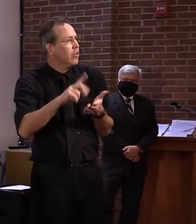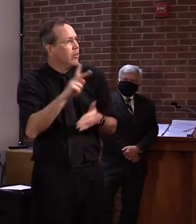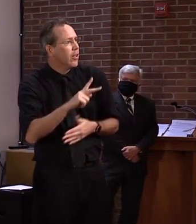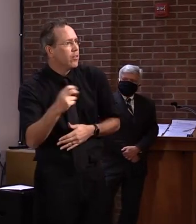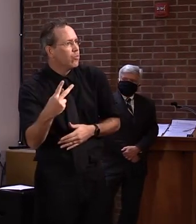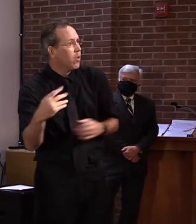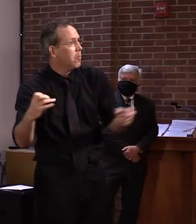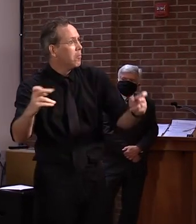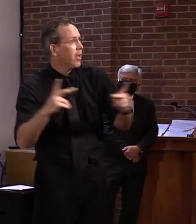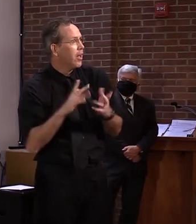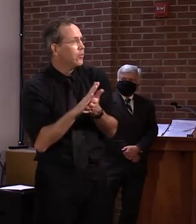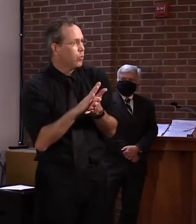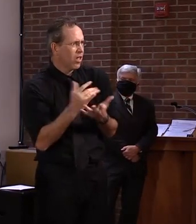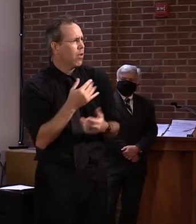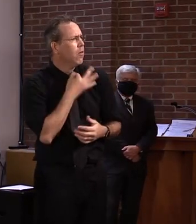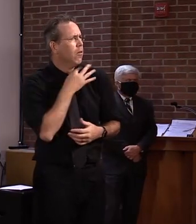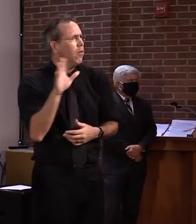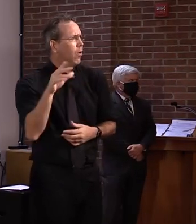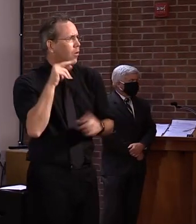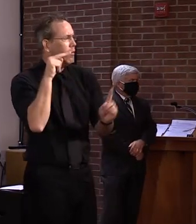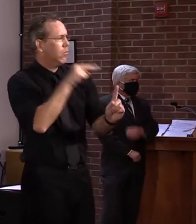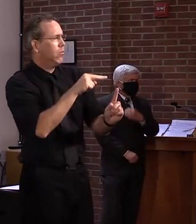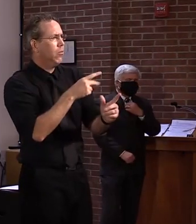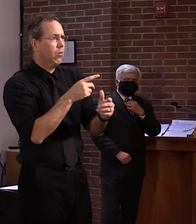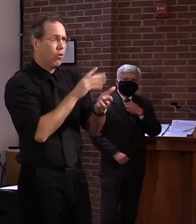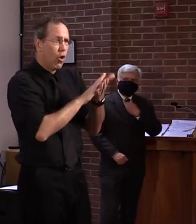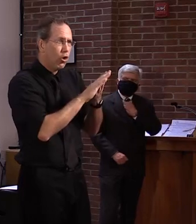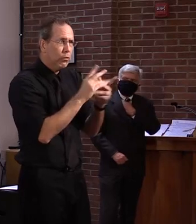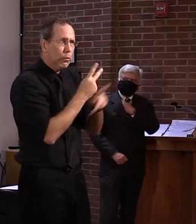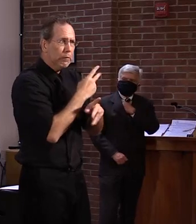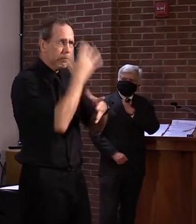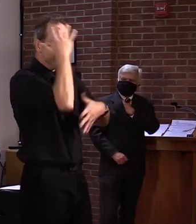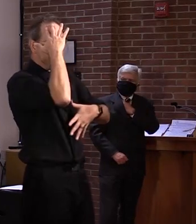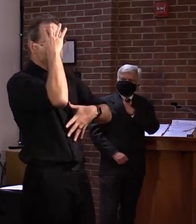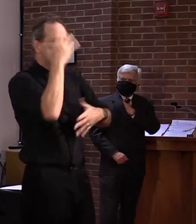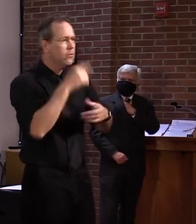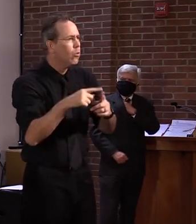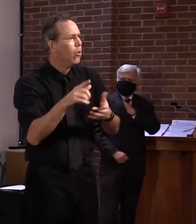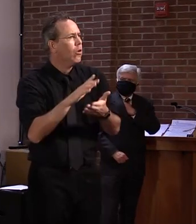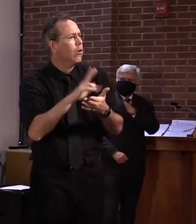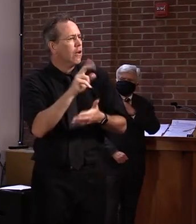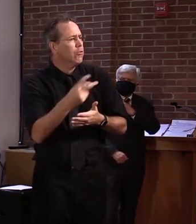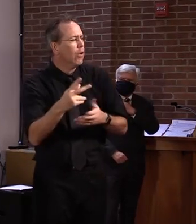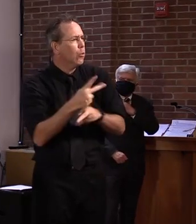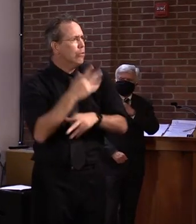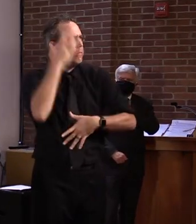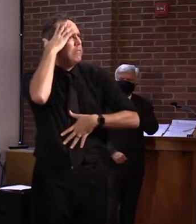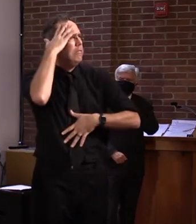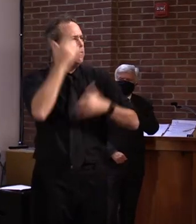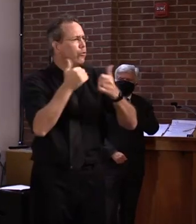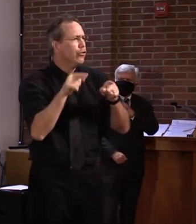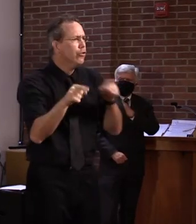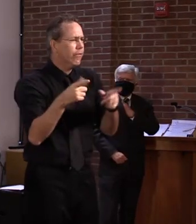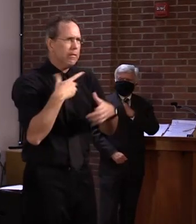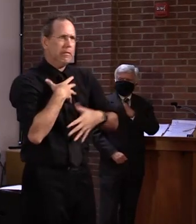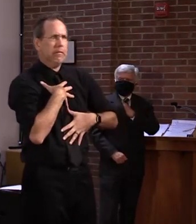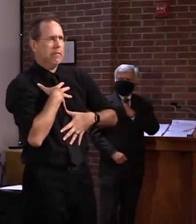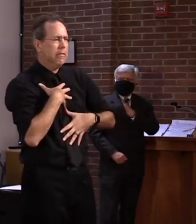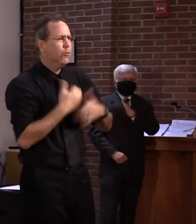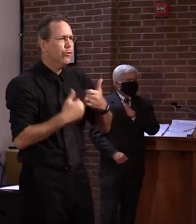fear is that they don't take it seriously, wearing a mask, staying physically distanced, not